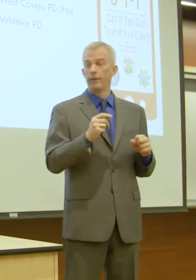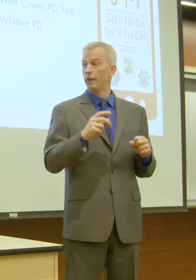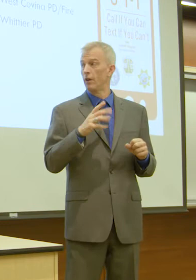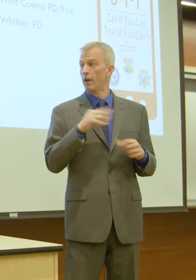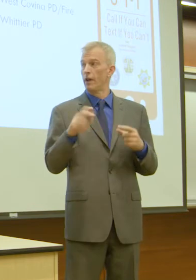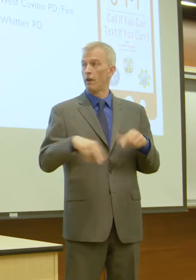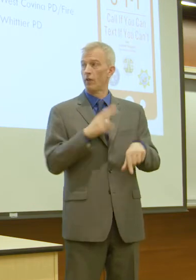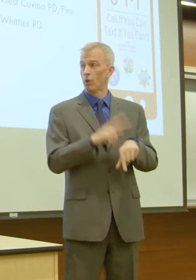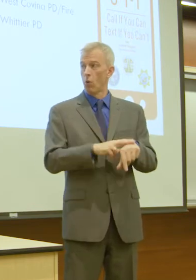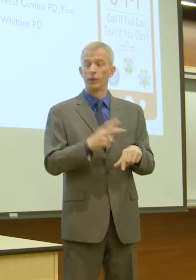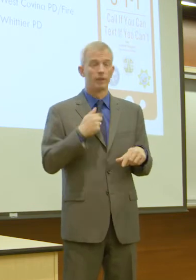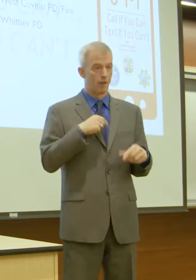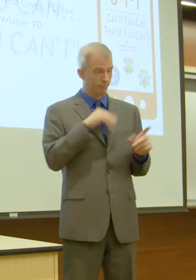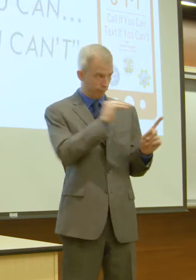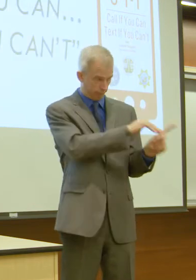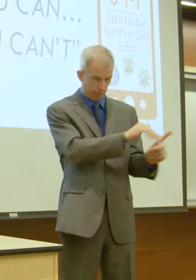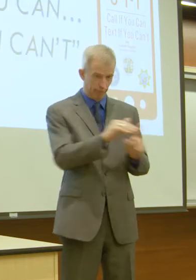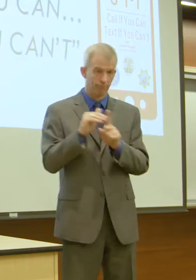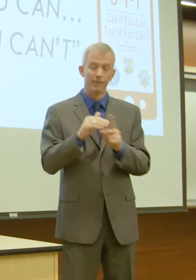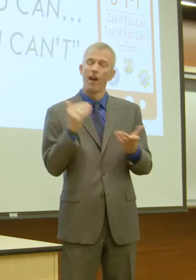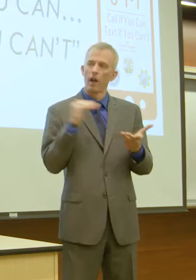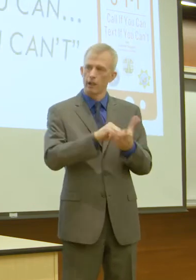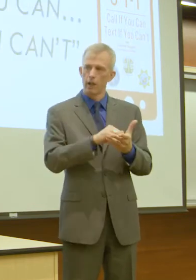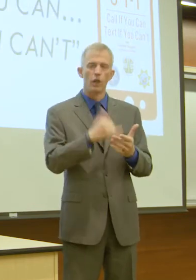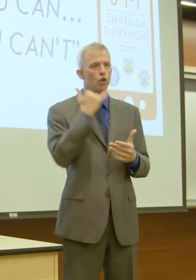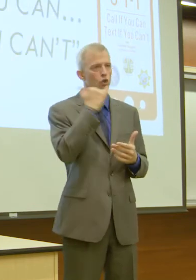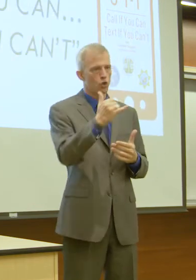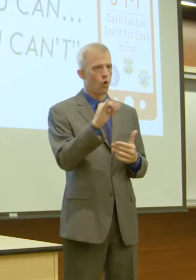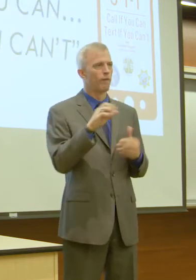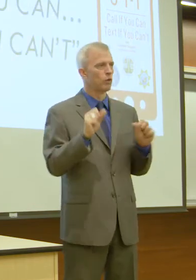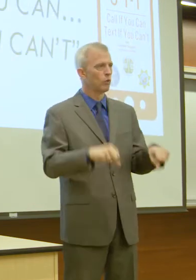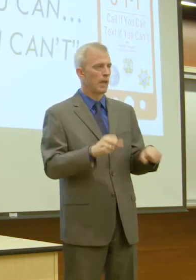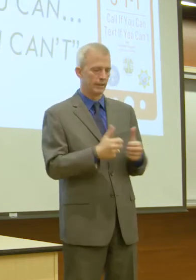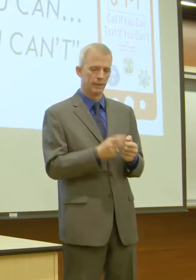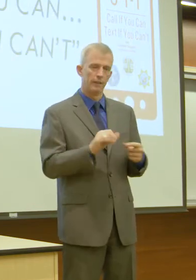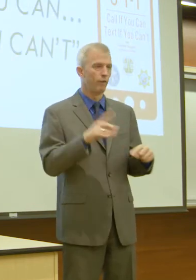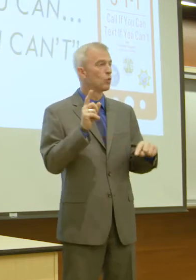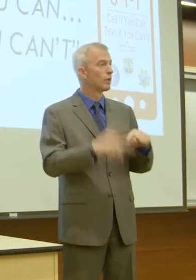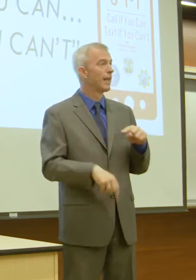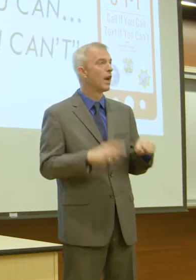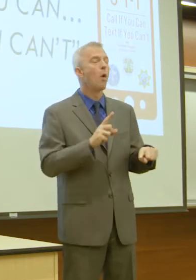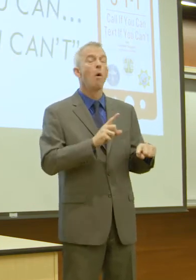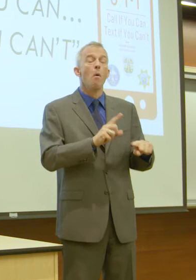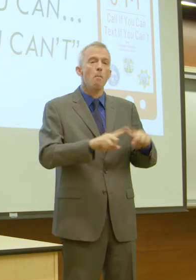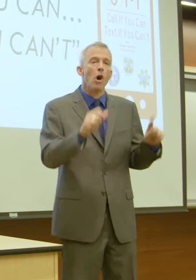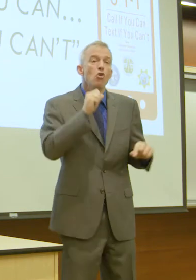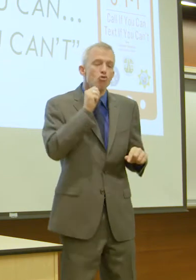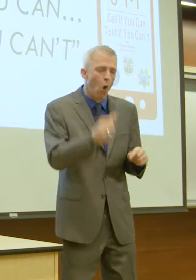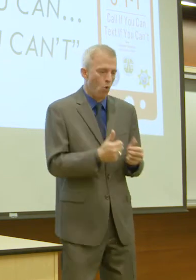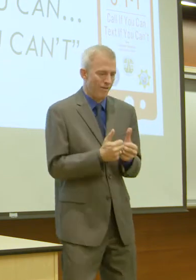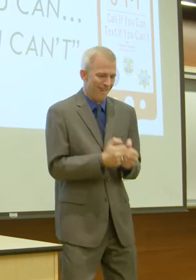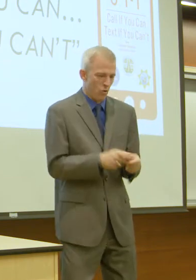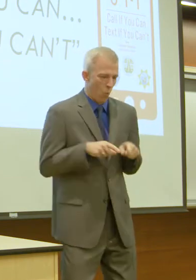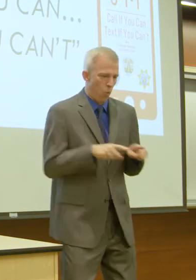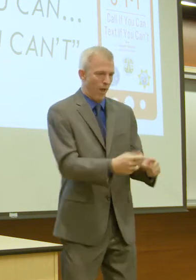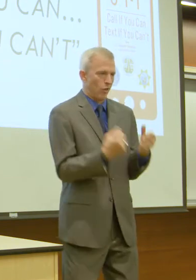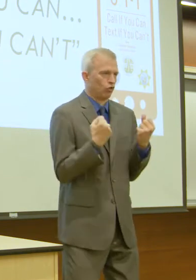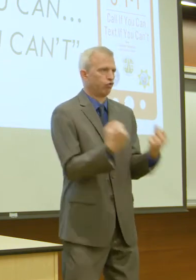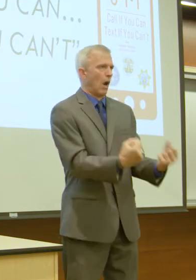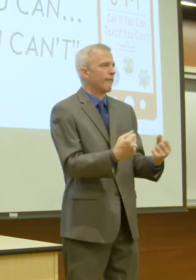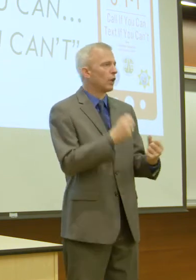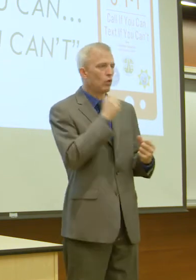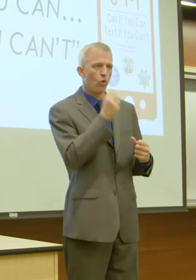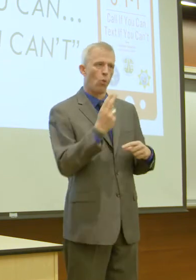reminding people that, again, call when you can, text if you can, but never text while you're driving. We don't want this tool to actually